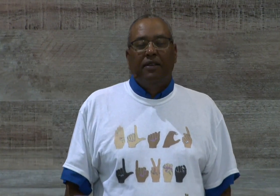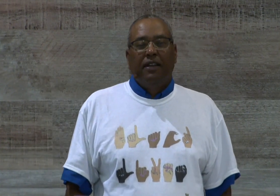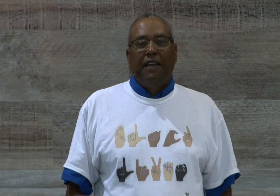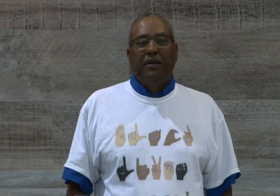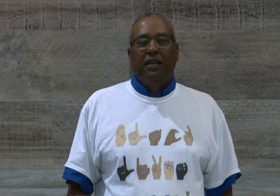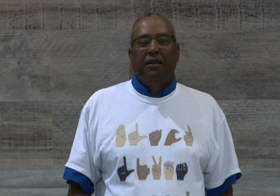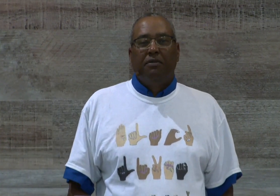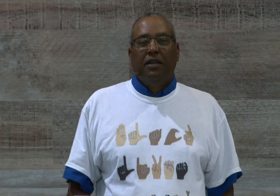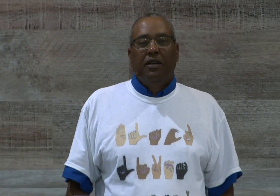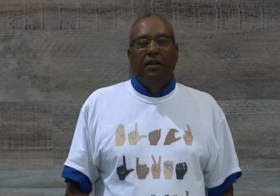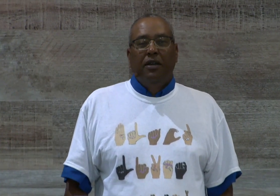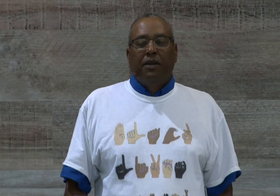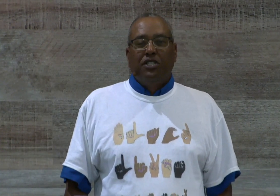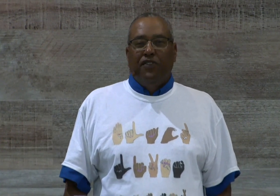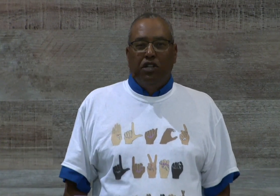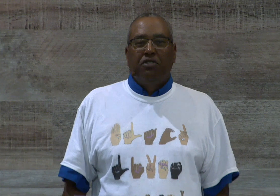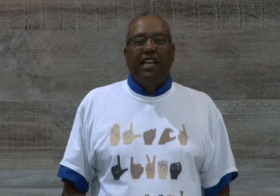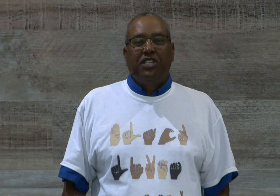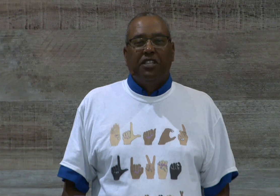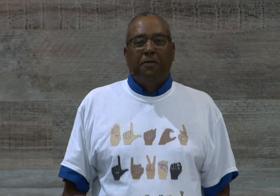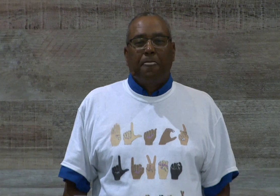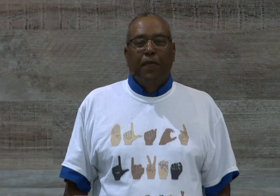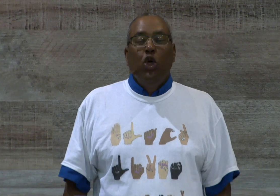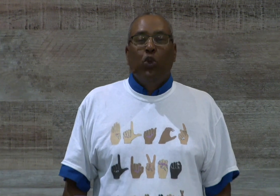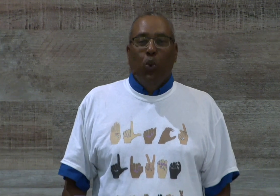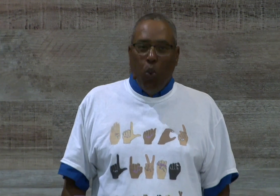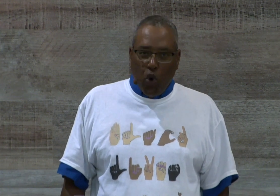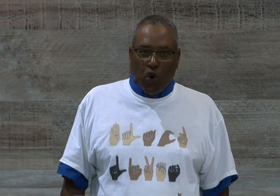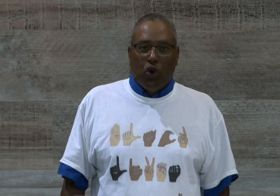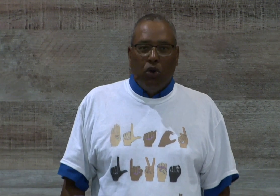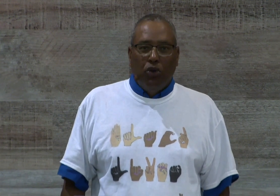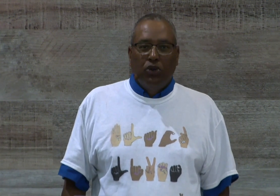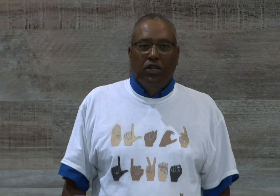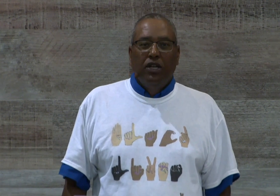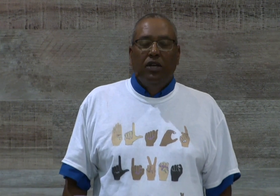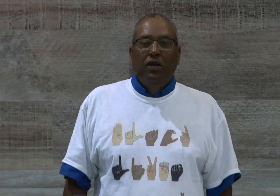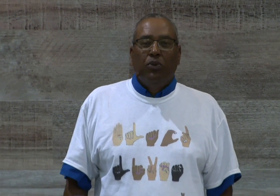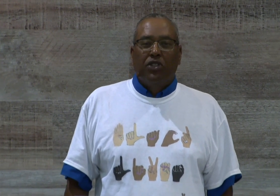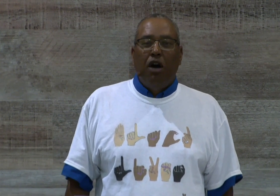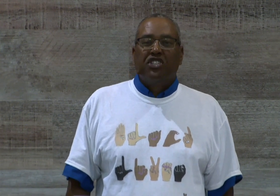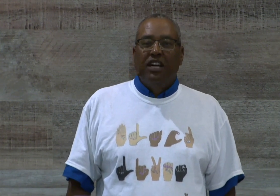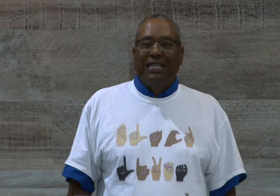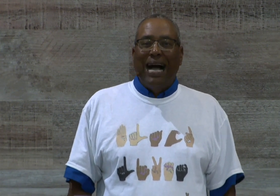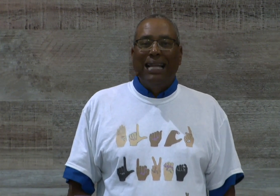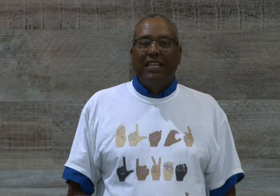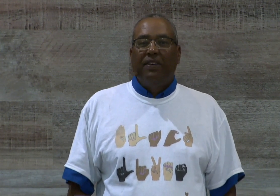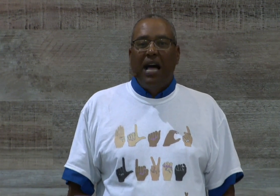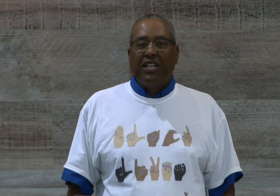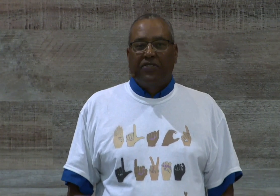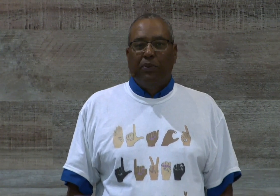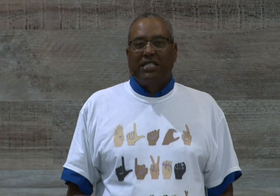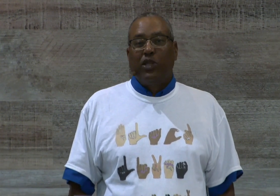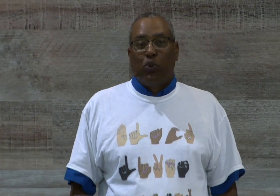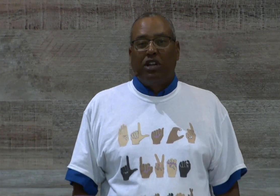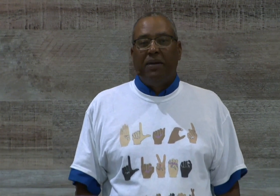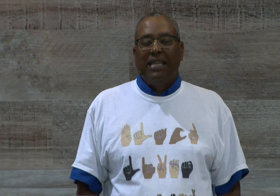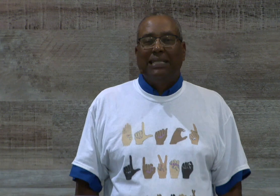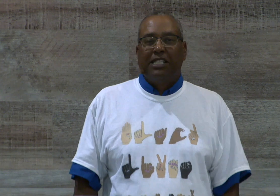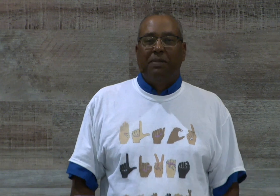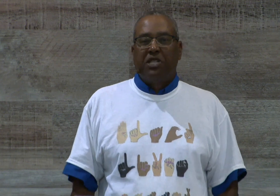Amen. Because if you don't teach them the world, with all its ungodly philosophy, and when I say the world, I mean that system that's in